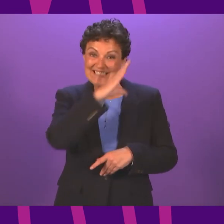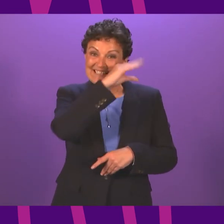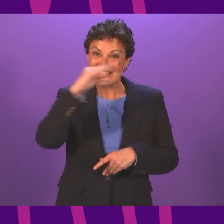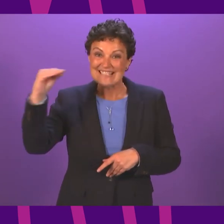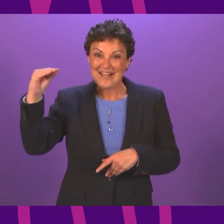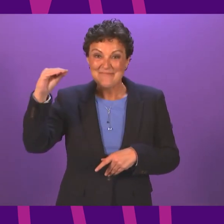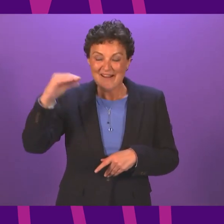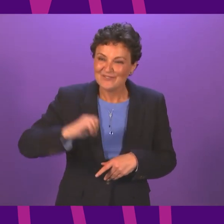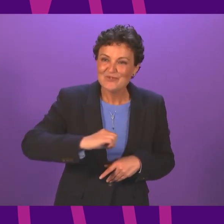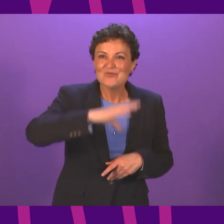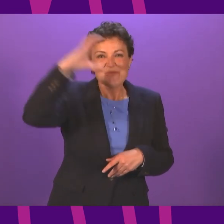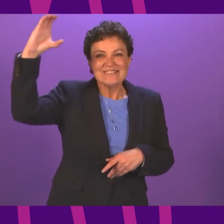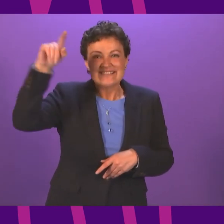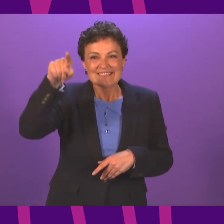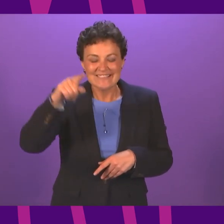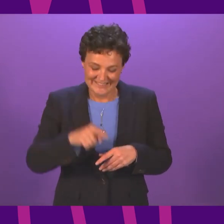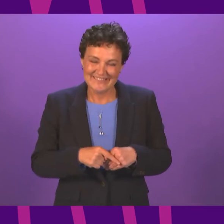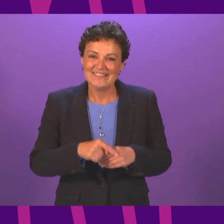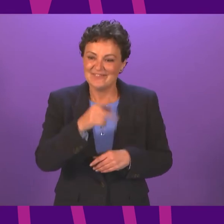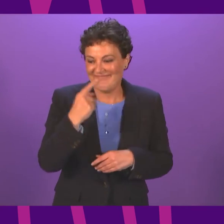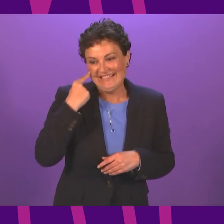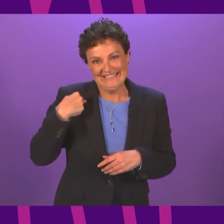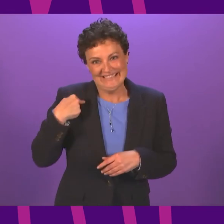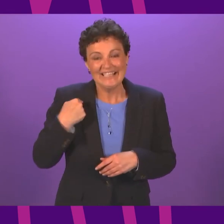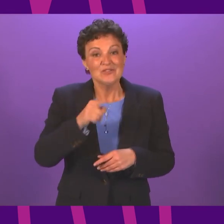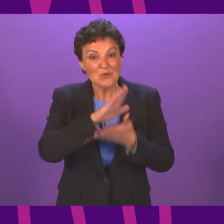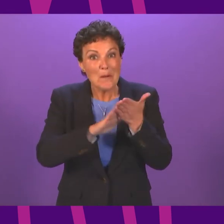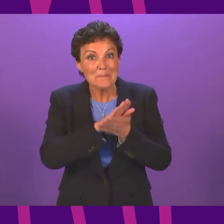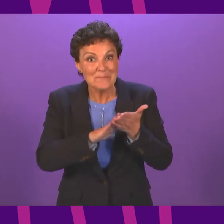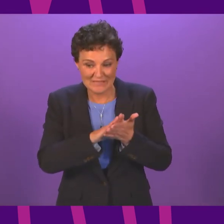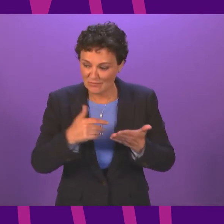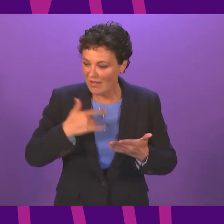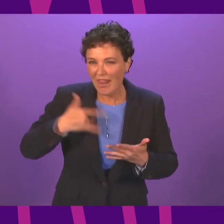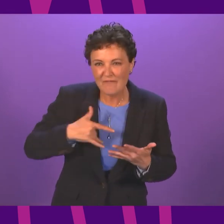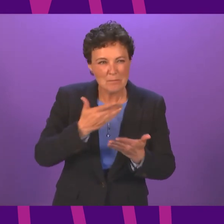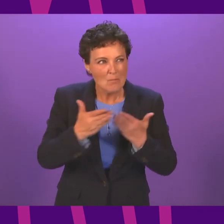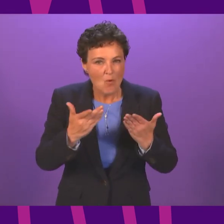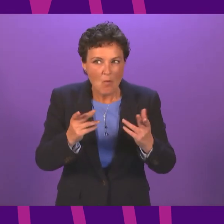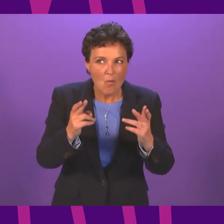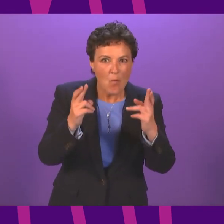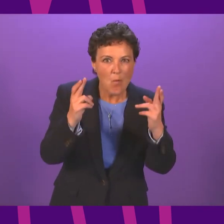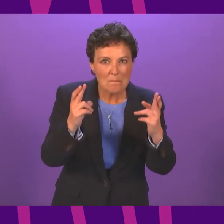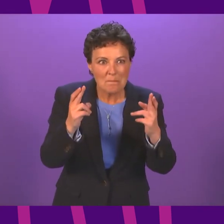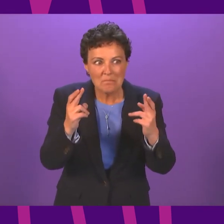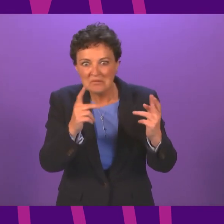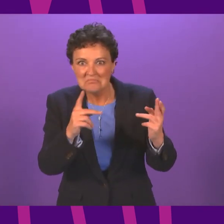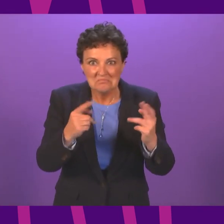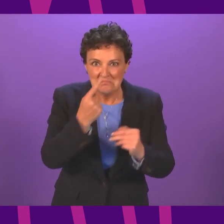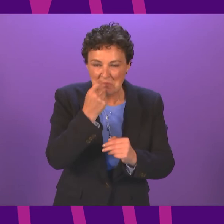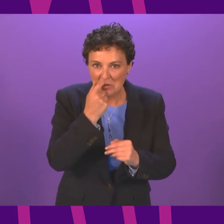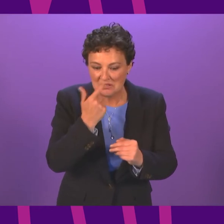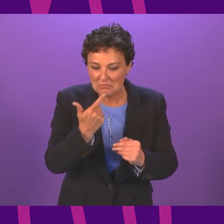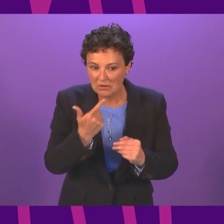marks a positive turning point. We are now living in more hopeful times. We can now see a route to lifting